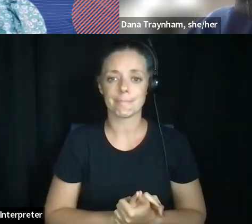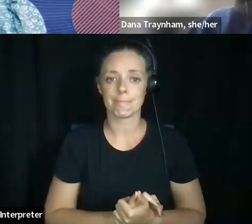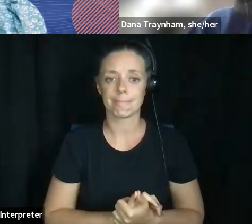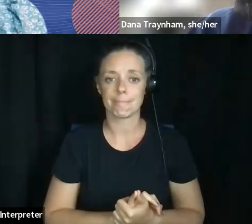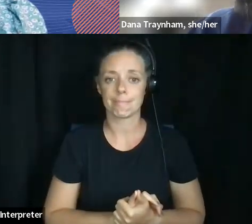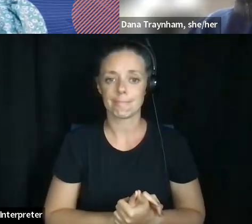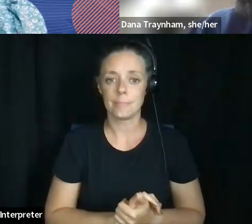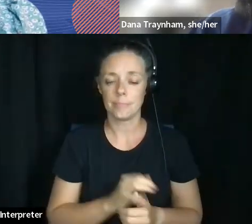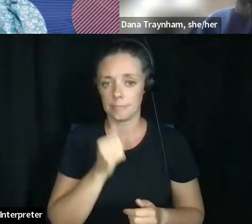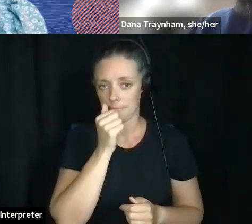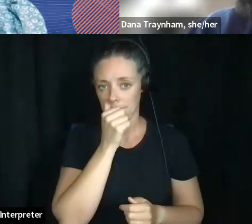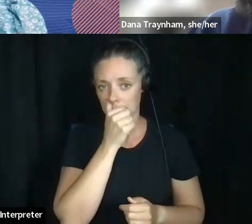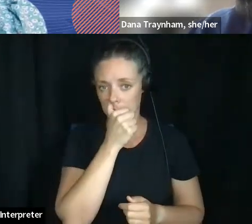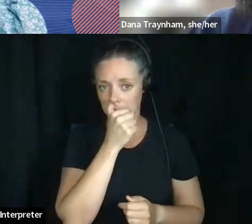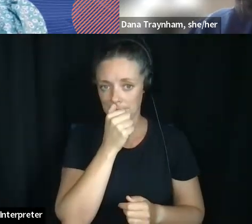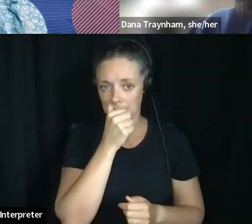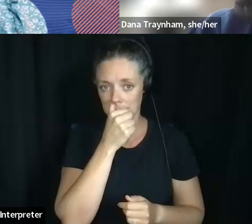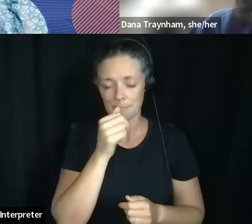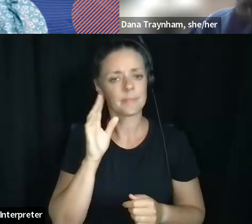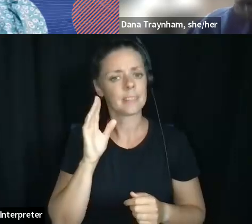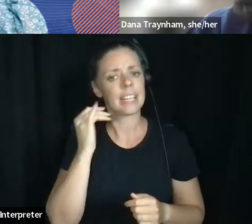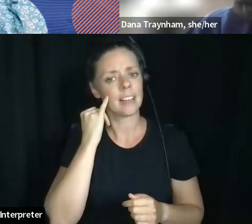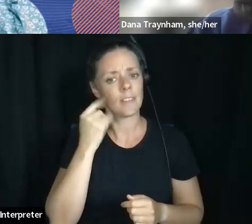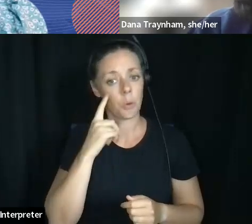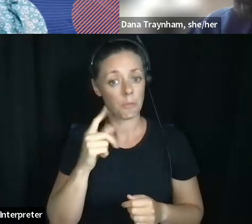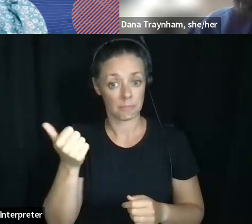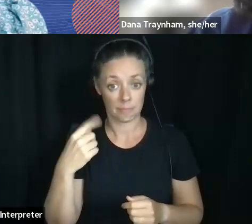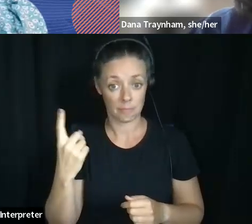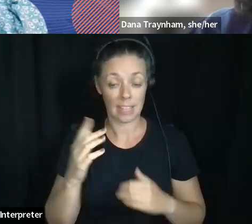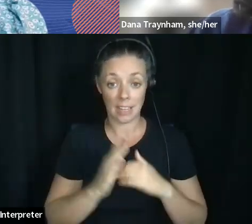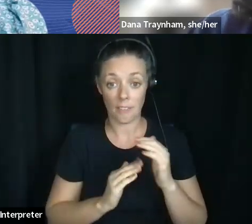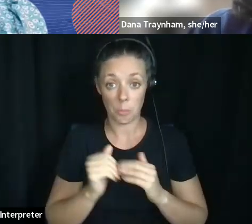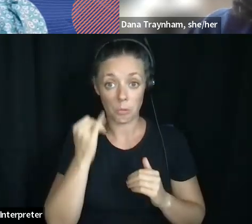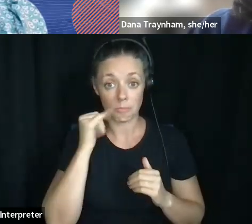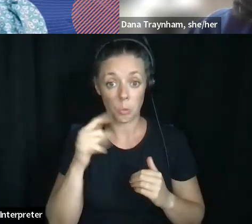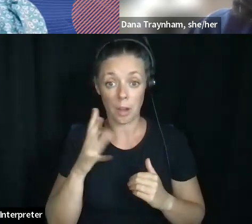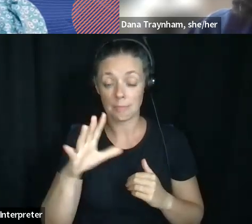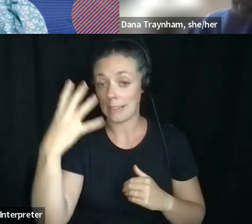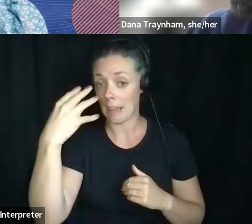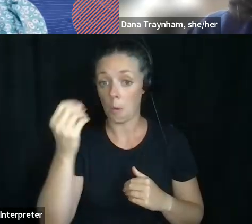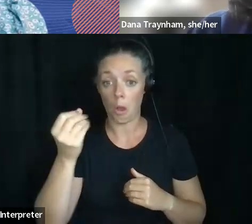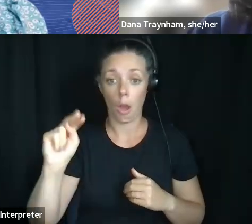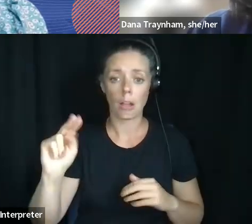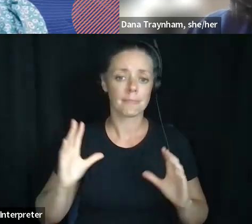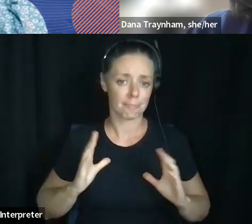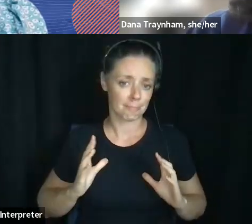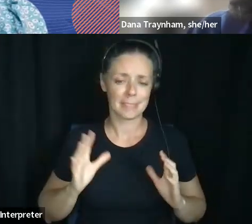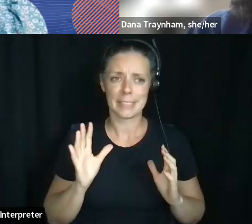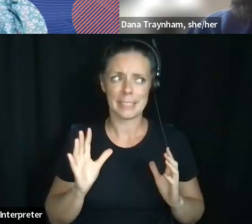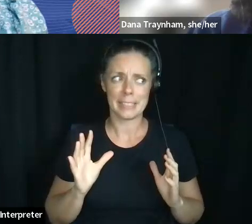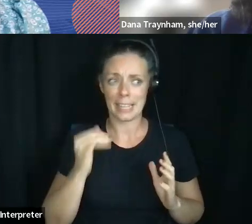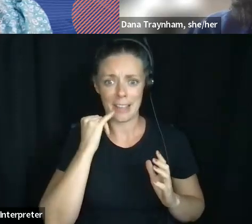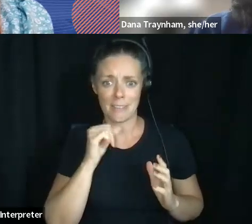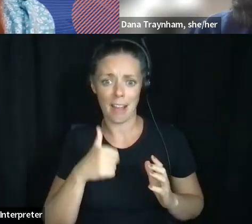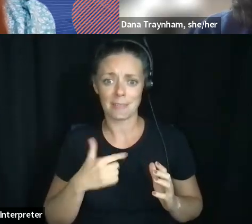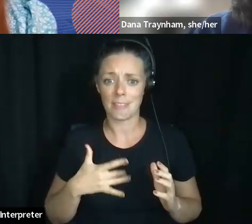So for anybody who feels comfortable turning their cameras on, it would be great. Otherwise, I feel like I'm speaking to